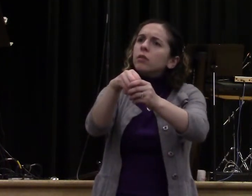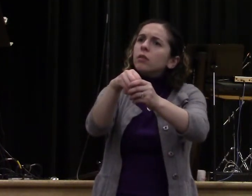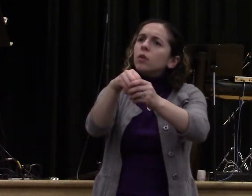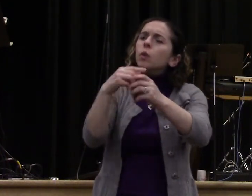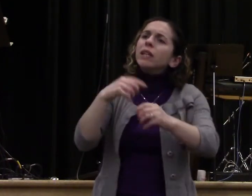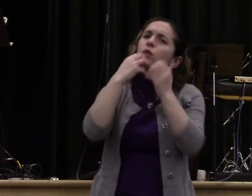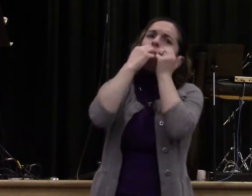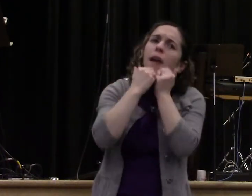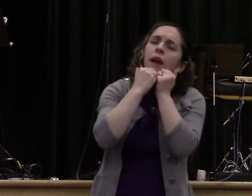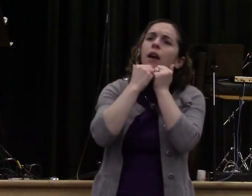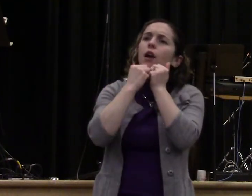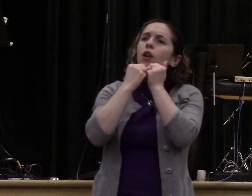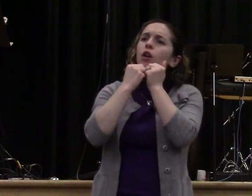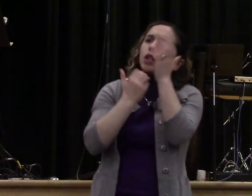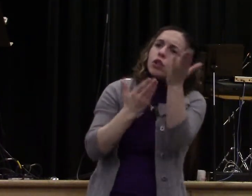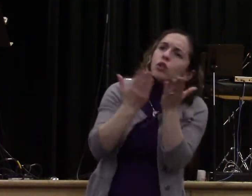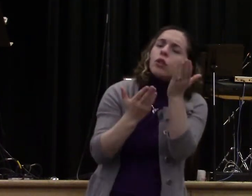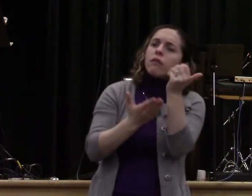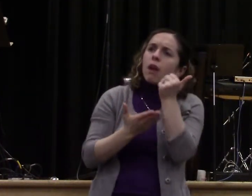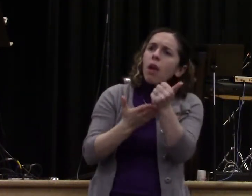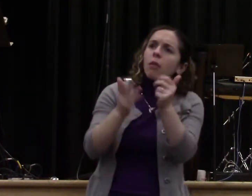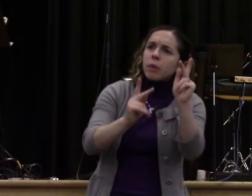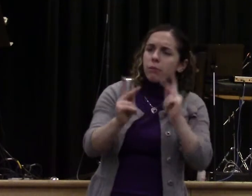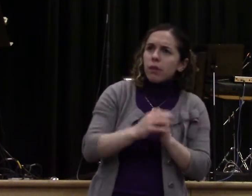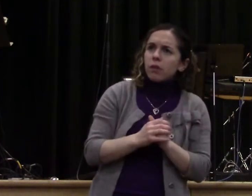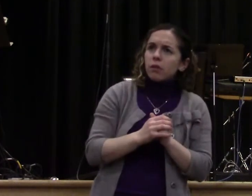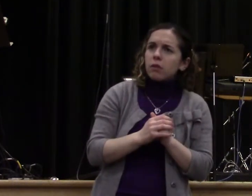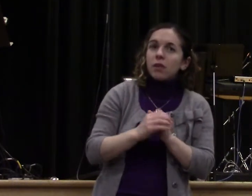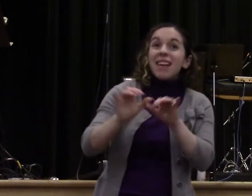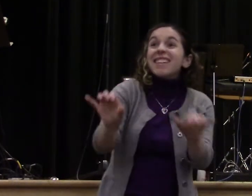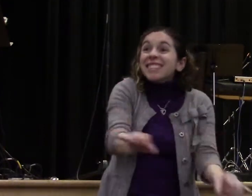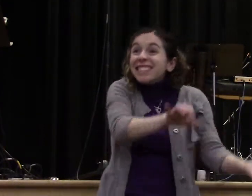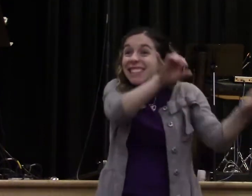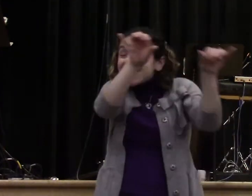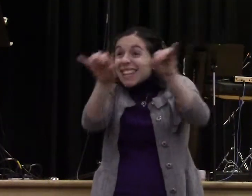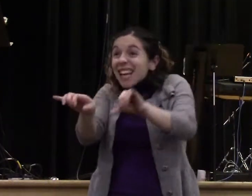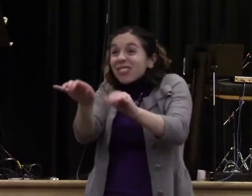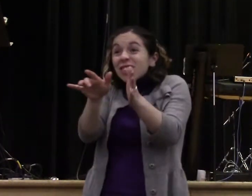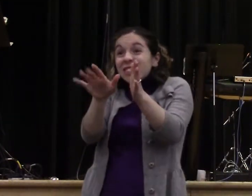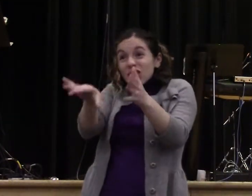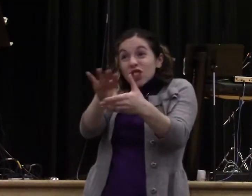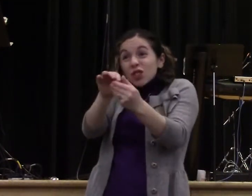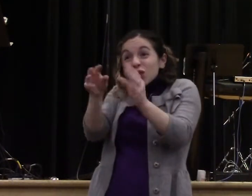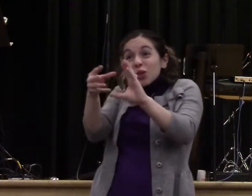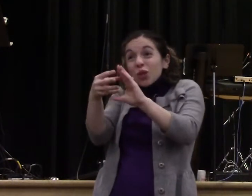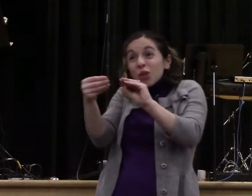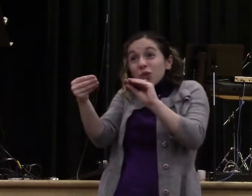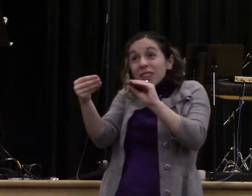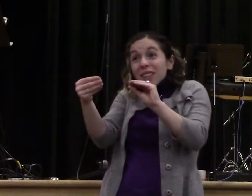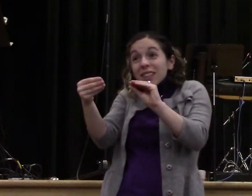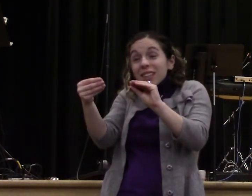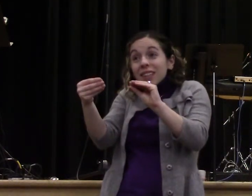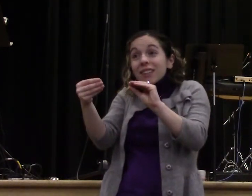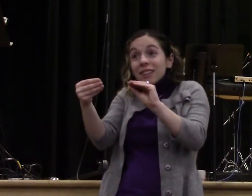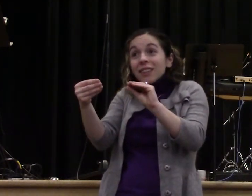and loving and serving. This man's legs were made whole because their legs carried him to Jesus.